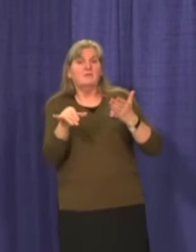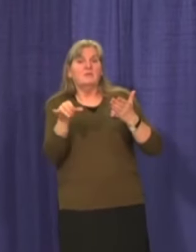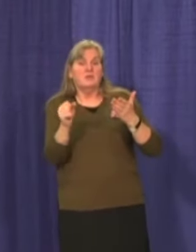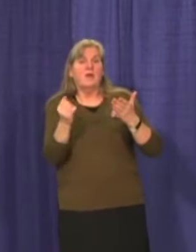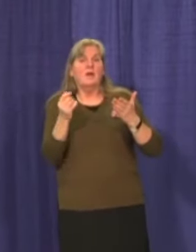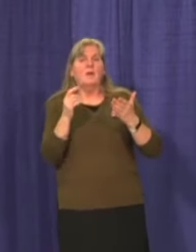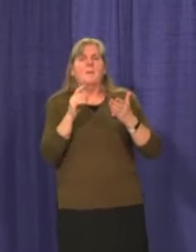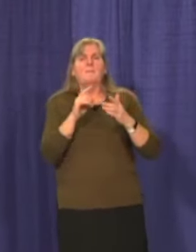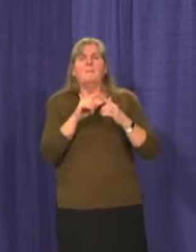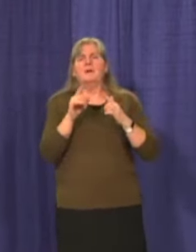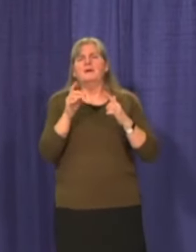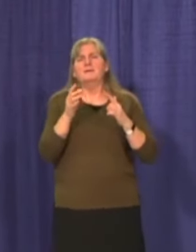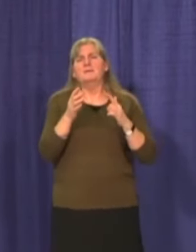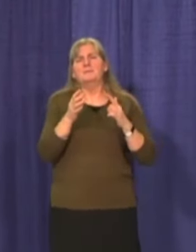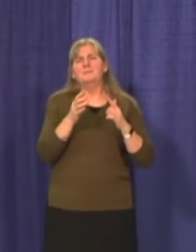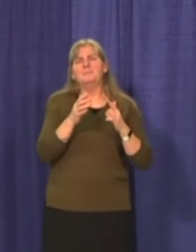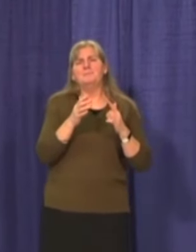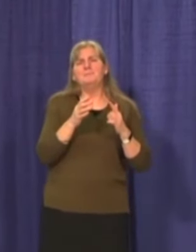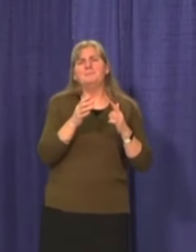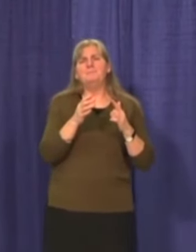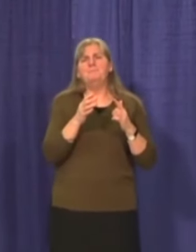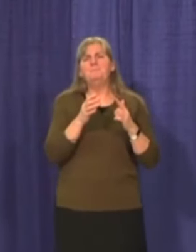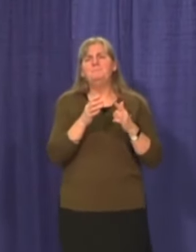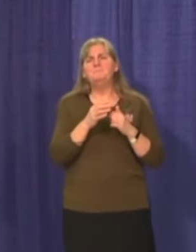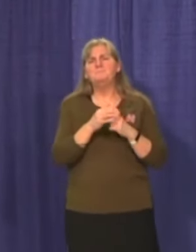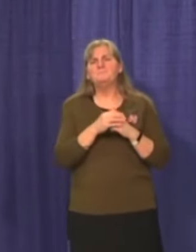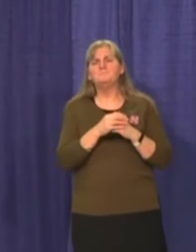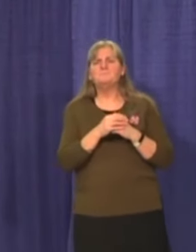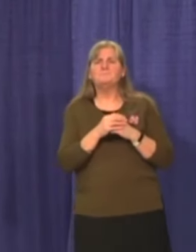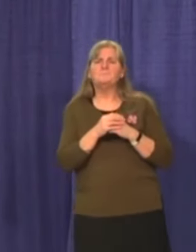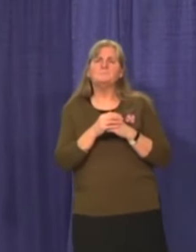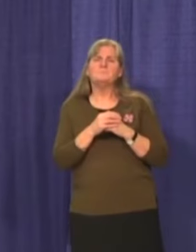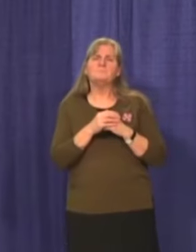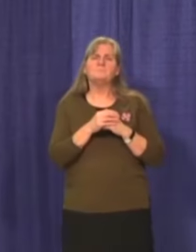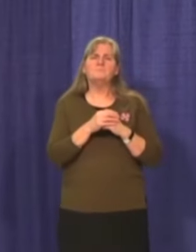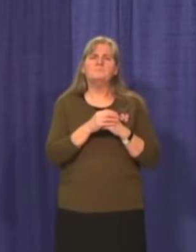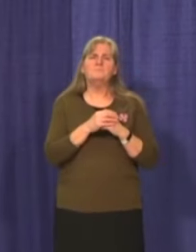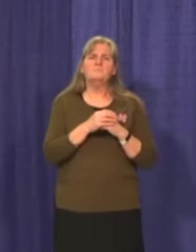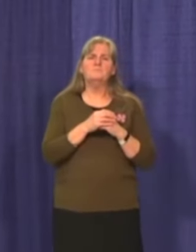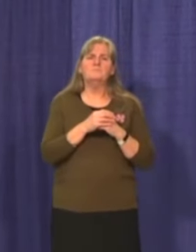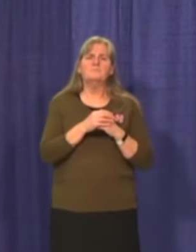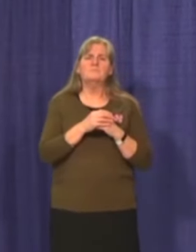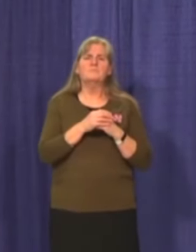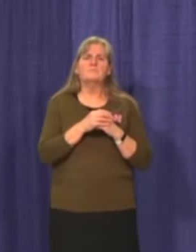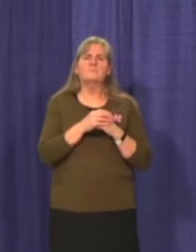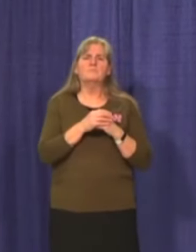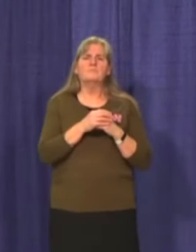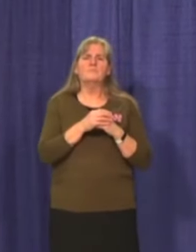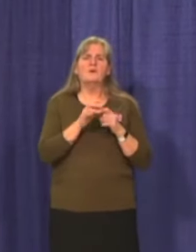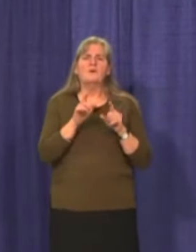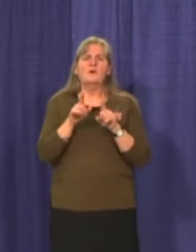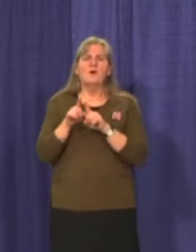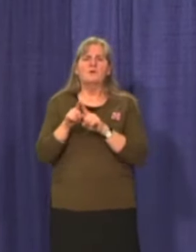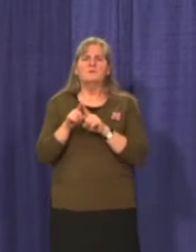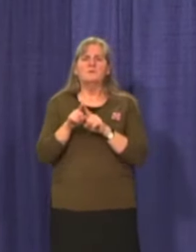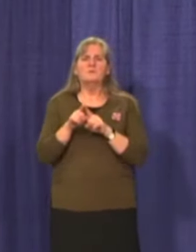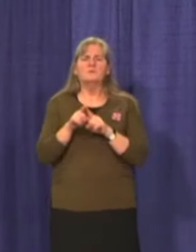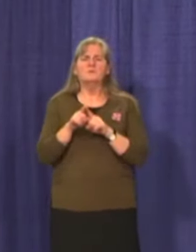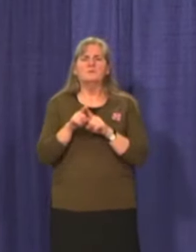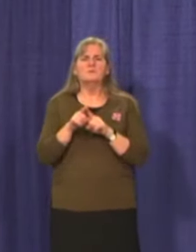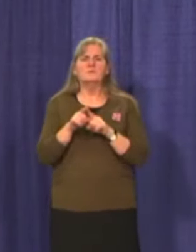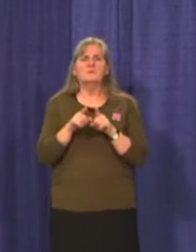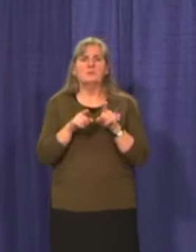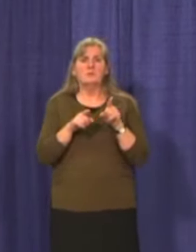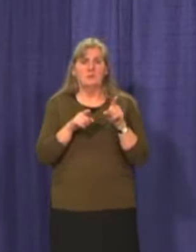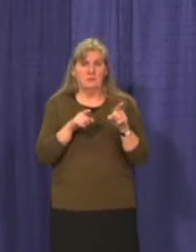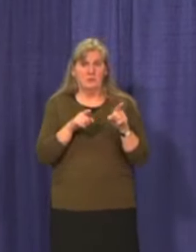what is also there is that once they are